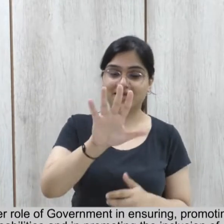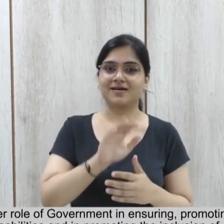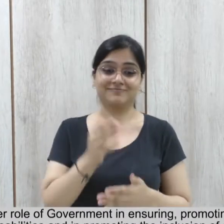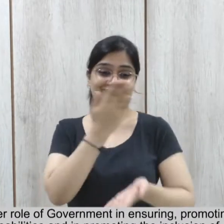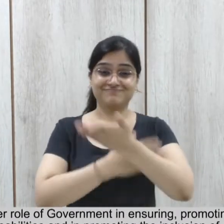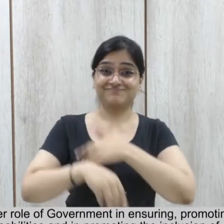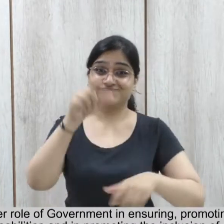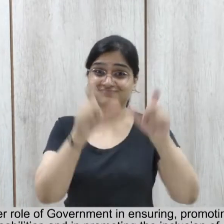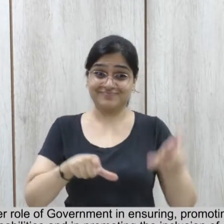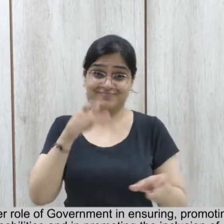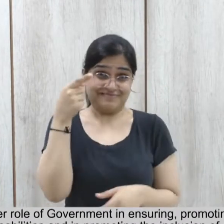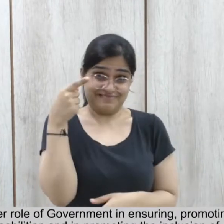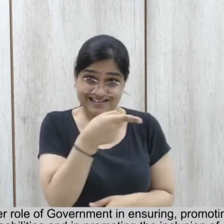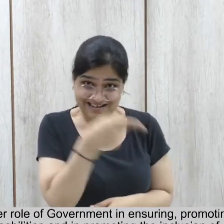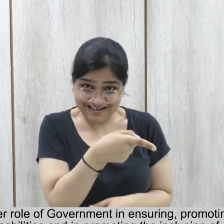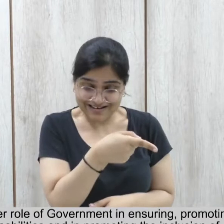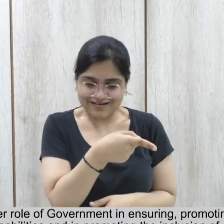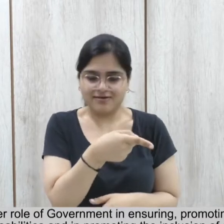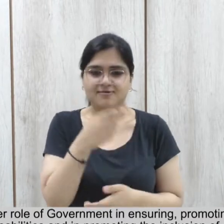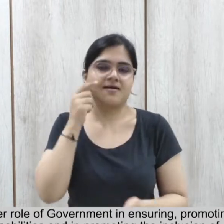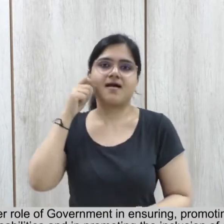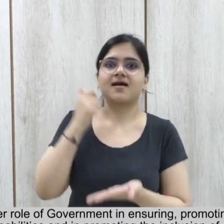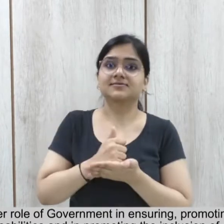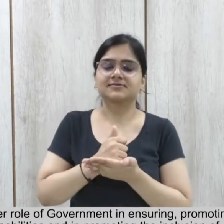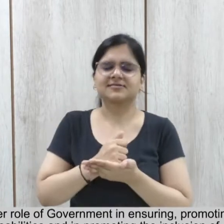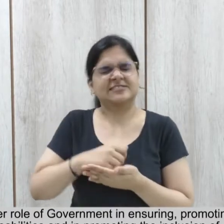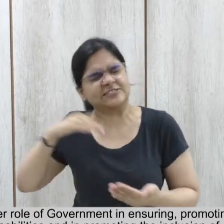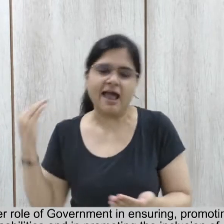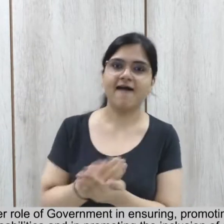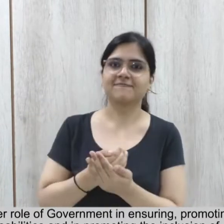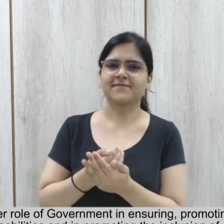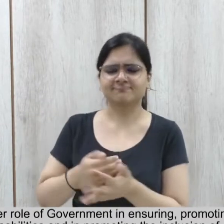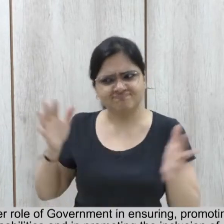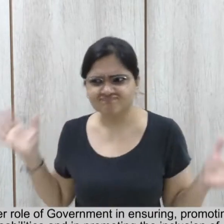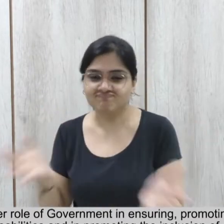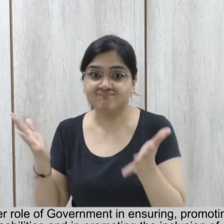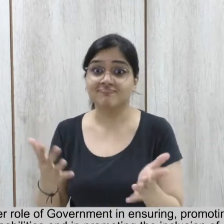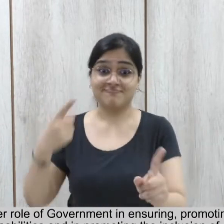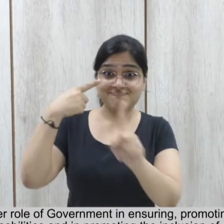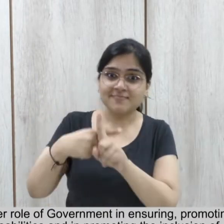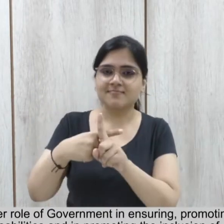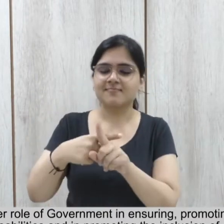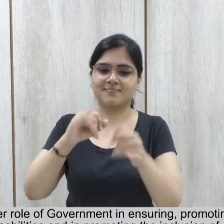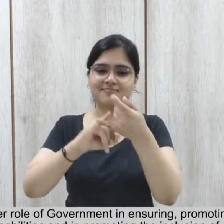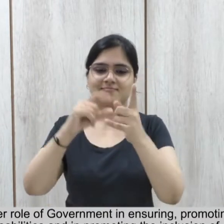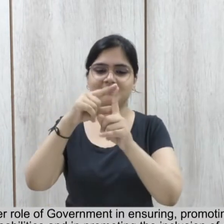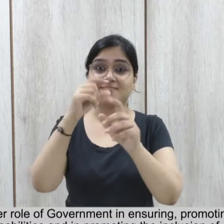Recognizes the greater role of government in ensuring, promoting and upholding